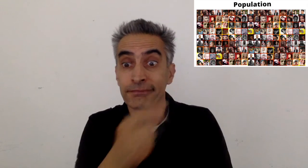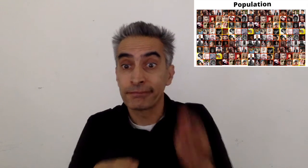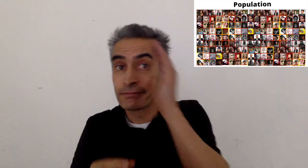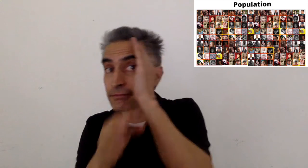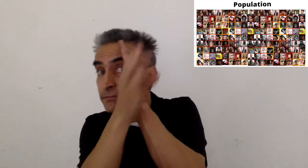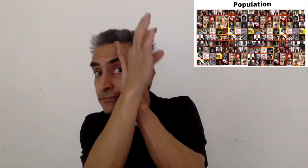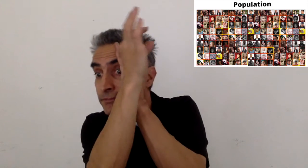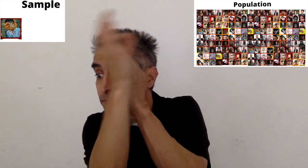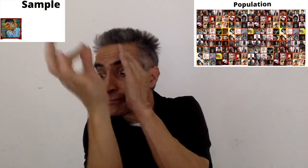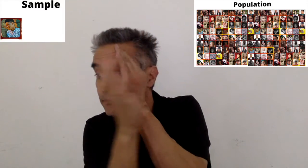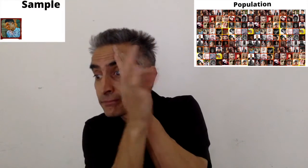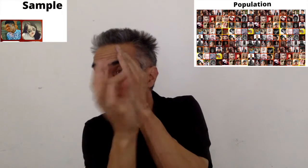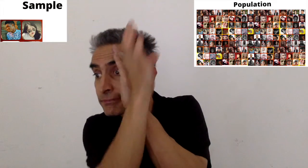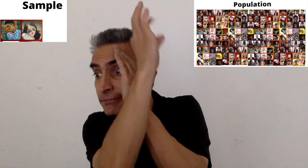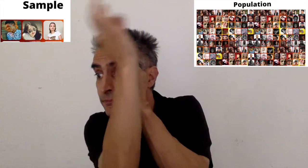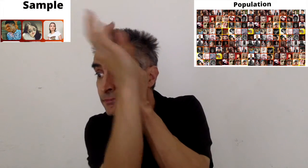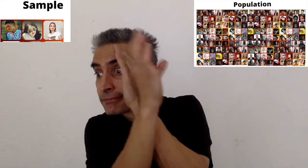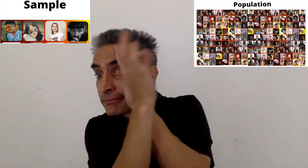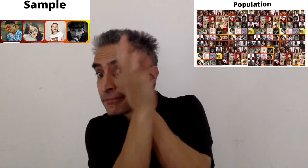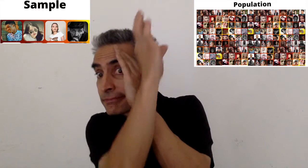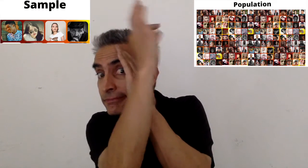Randomly picked from this population.